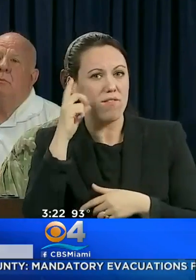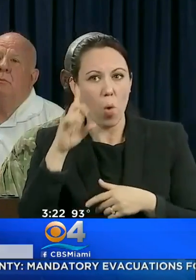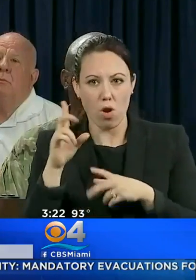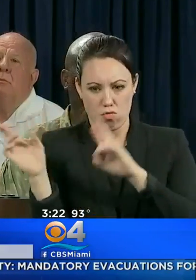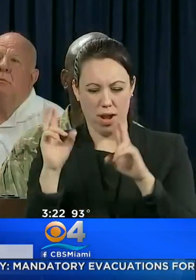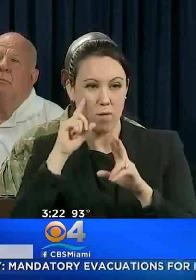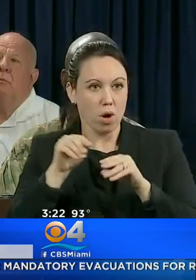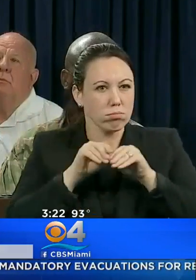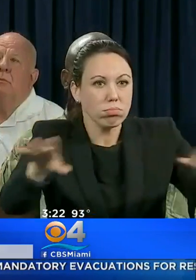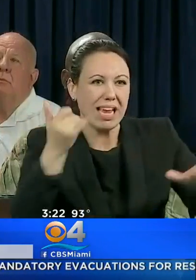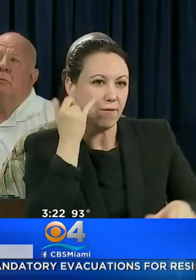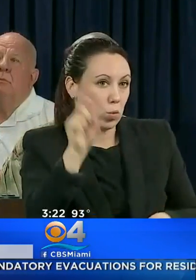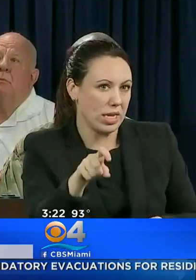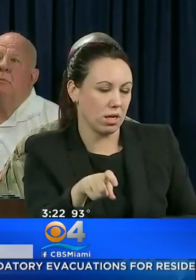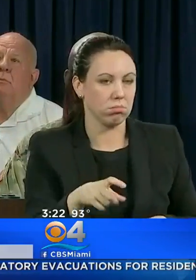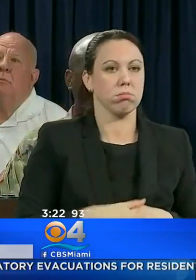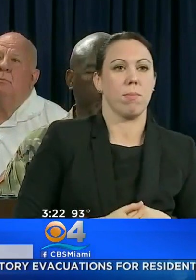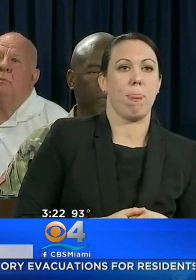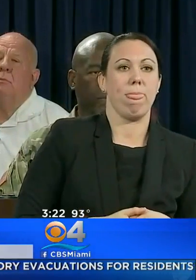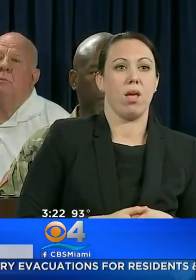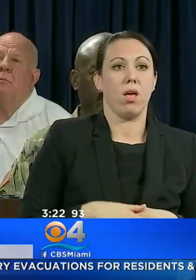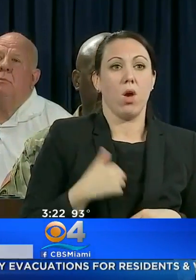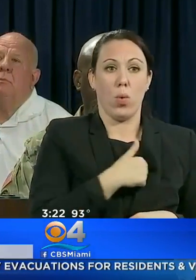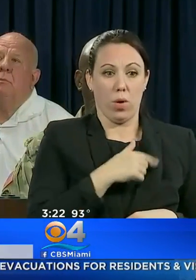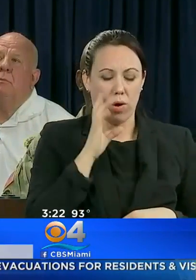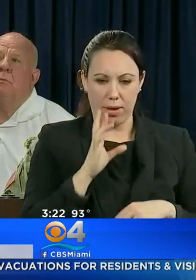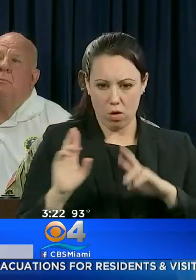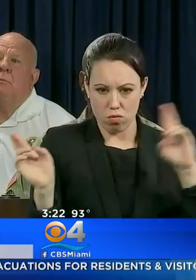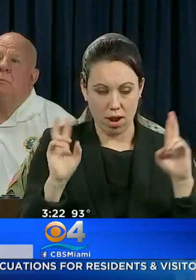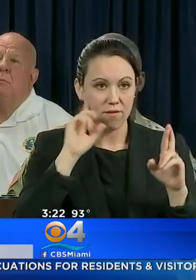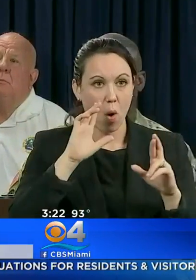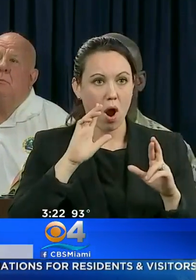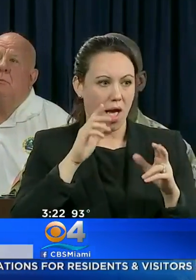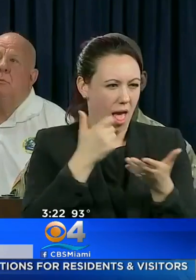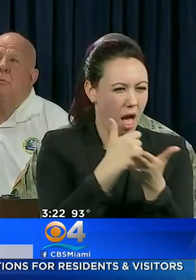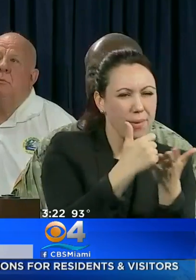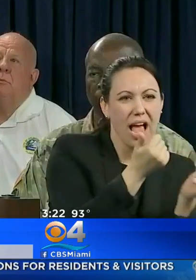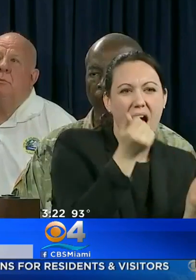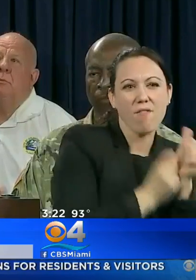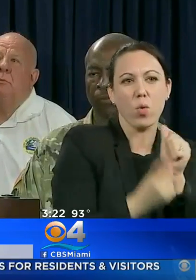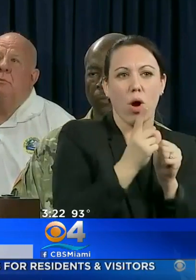NEEDED. WE WILL BE PREPOSITIONING THESE GOODS TO HELP EVERYONE IN THE STORMS PATH.